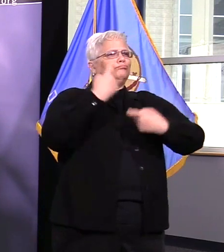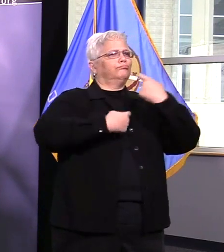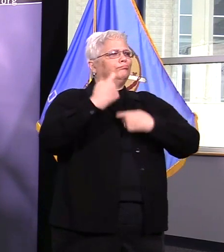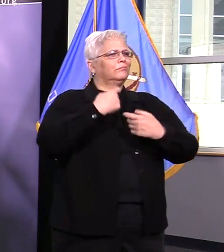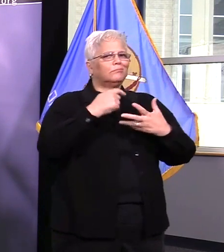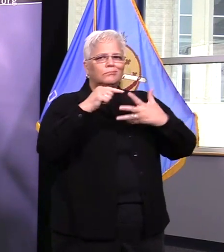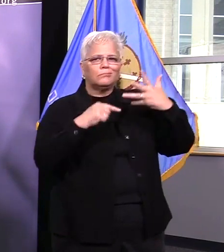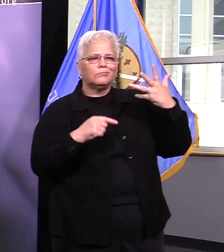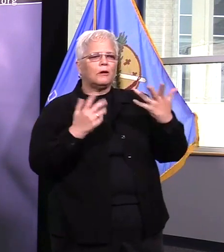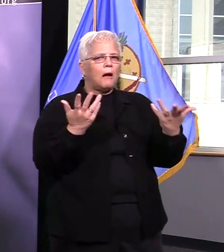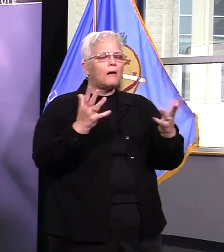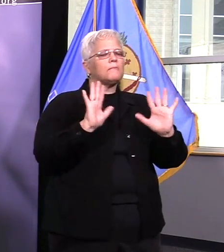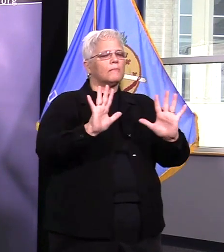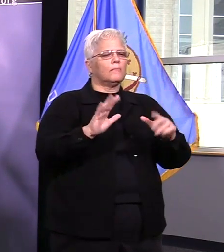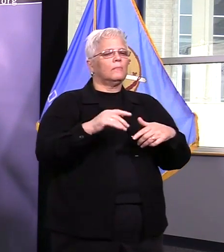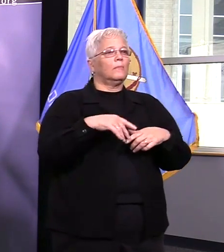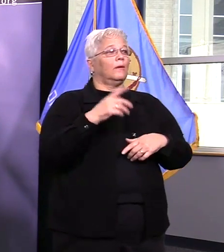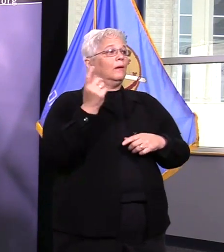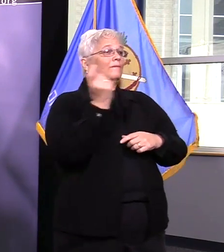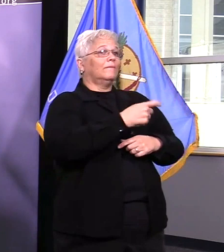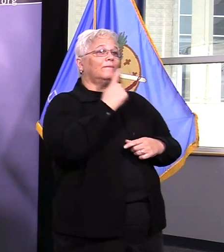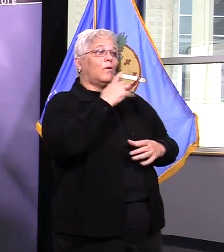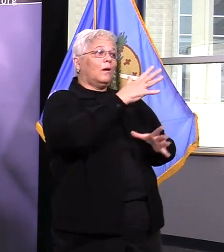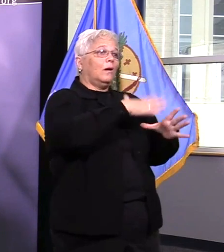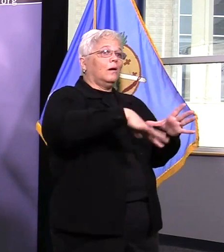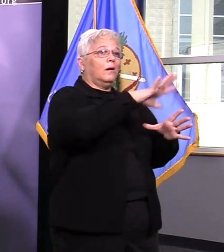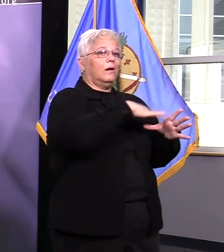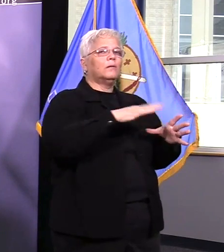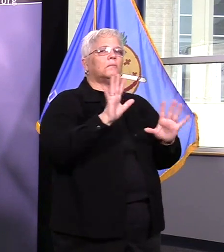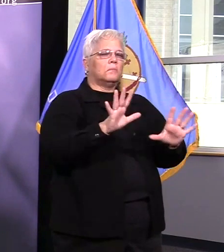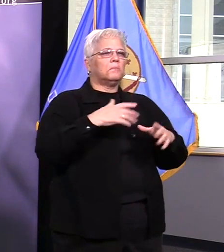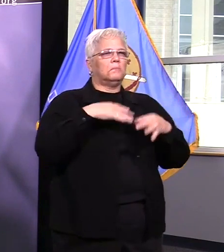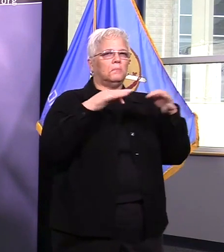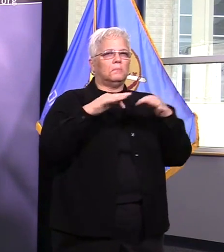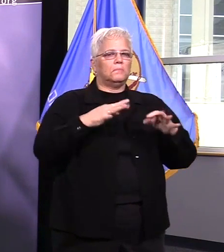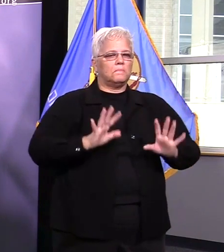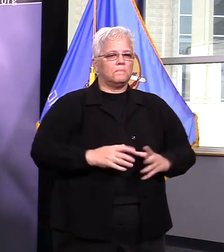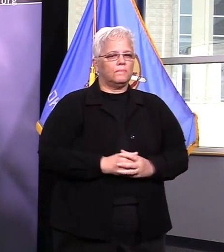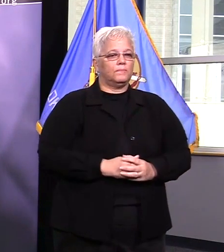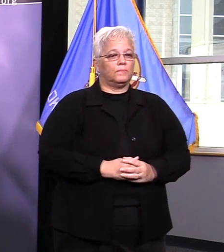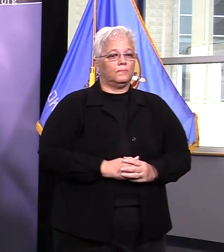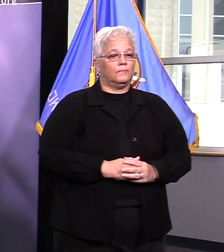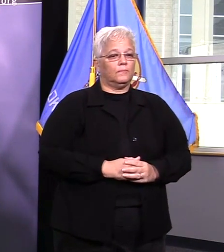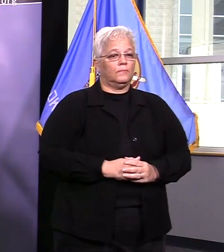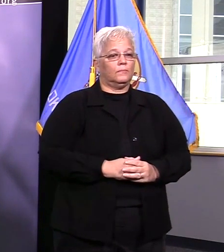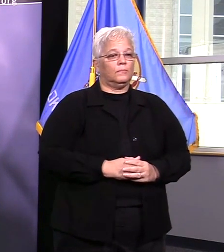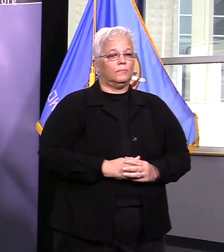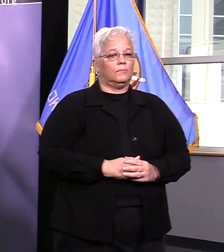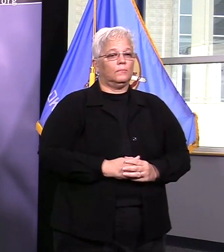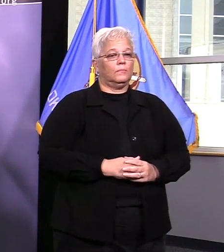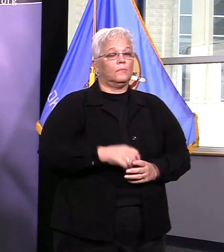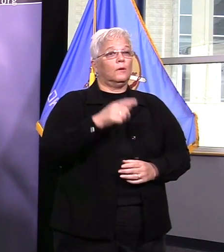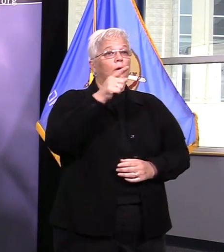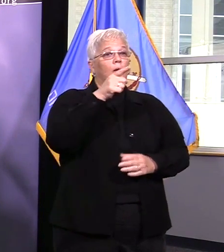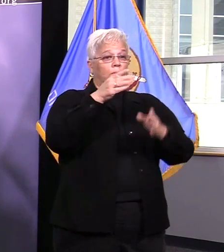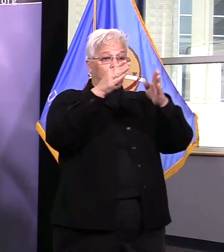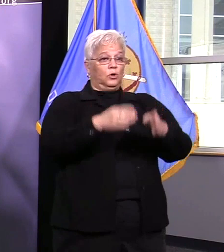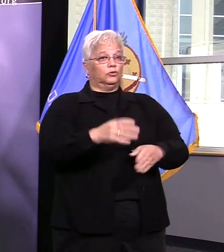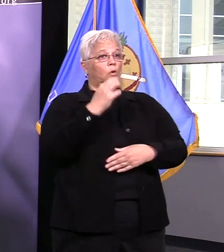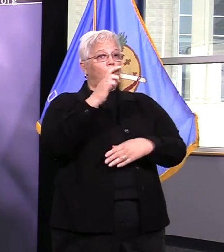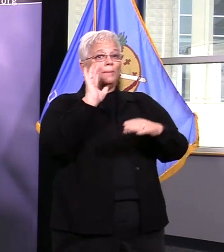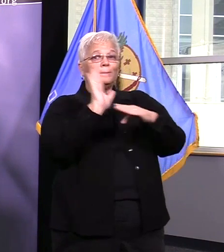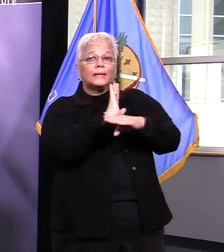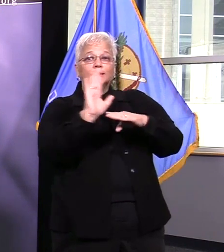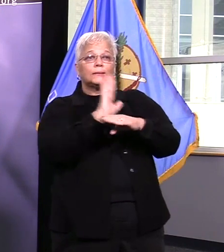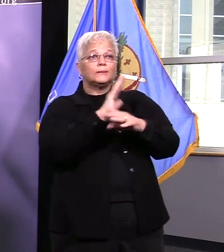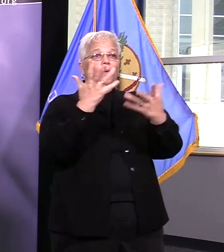you are a business or a person wishing to do donations to the city of tulsa we ask that you send an email to